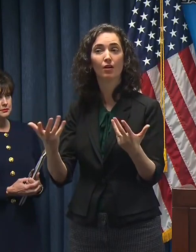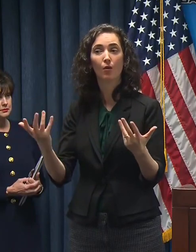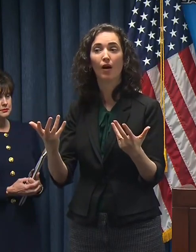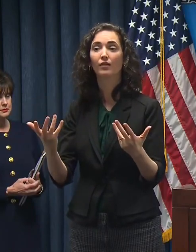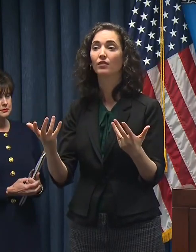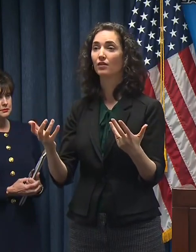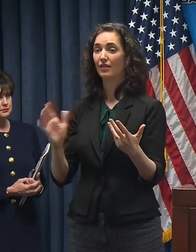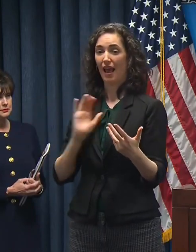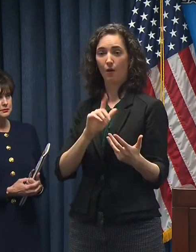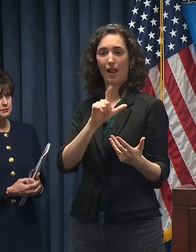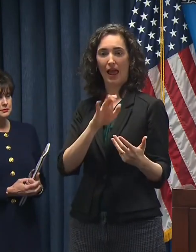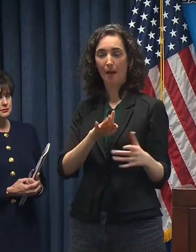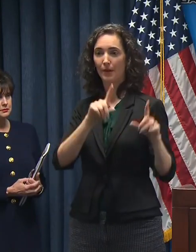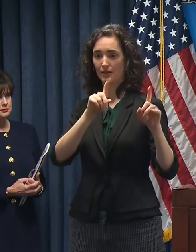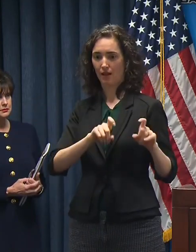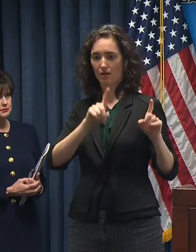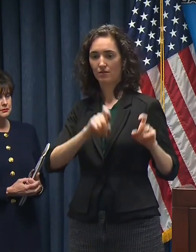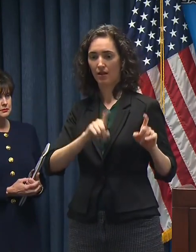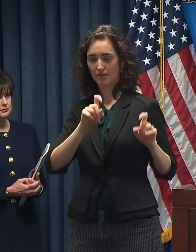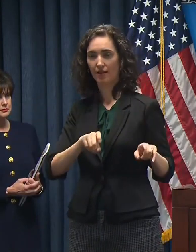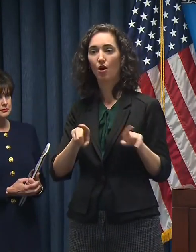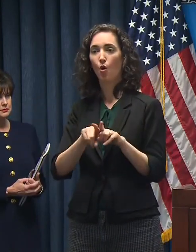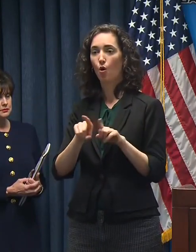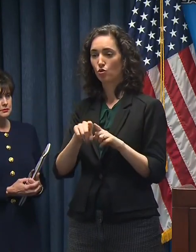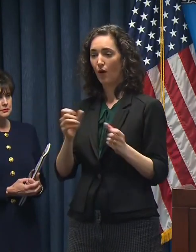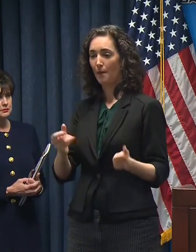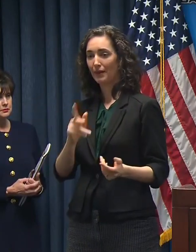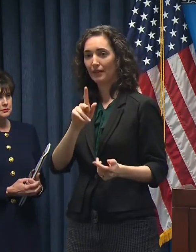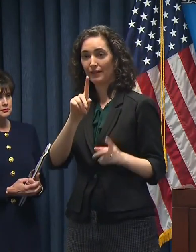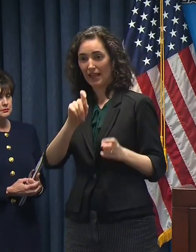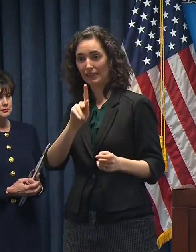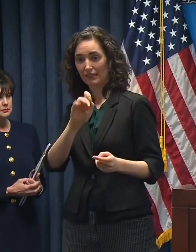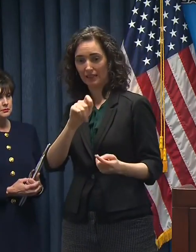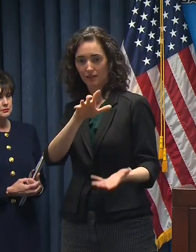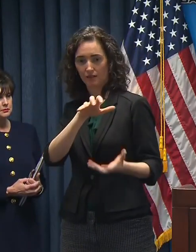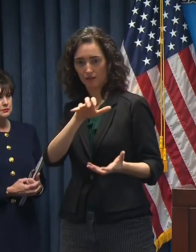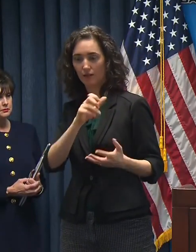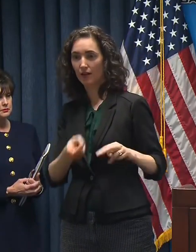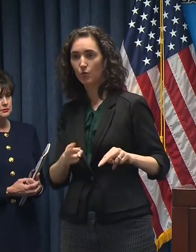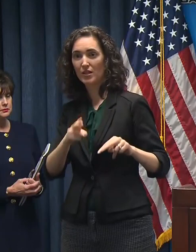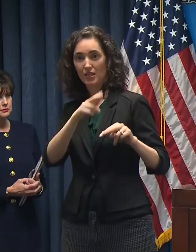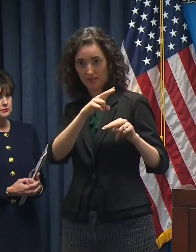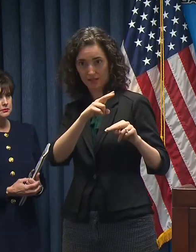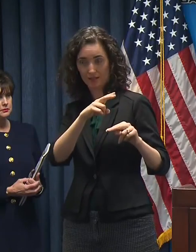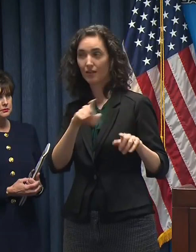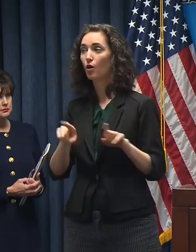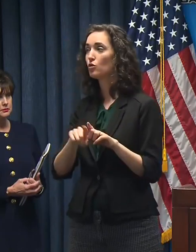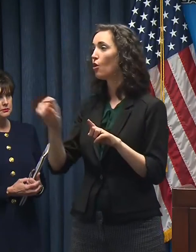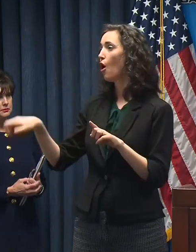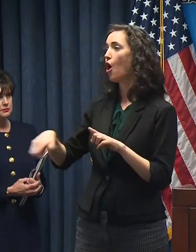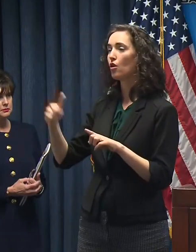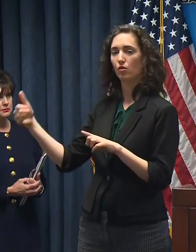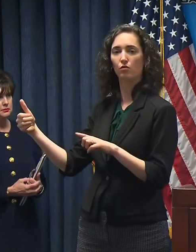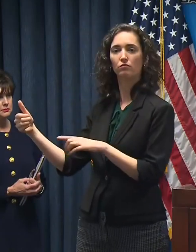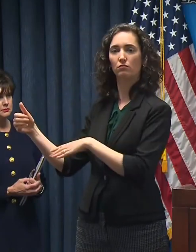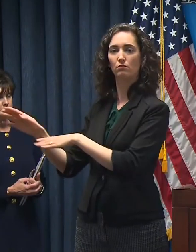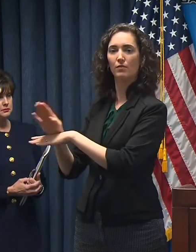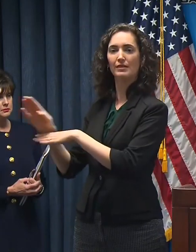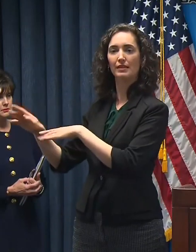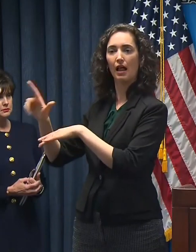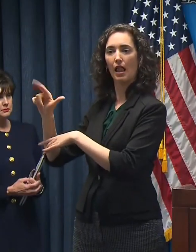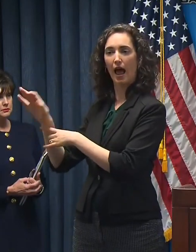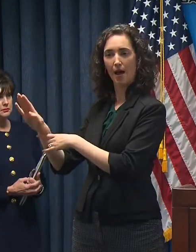capacity of our labs is increased, and as we have commercial labs coming online with